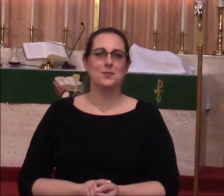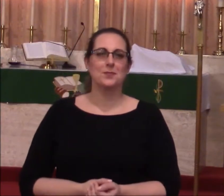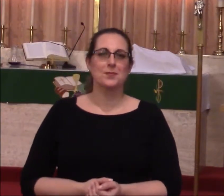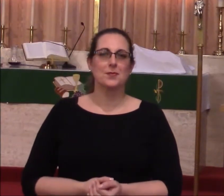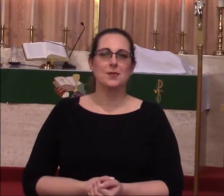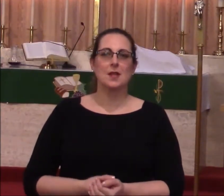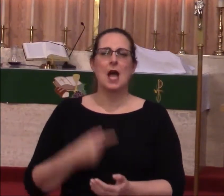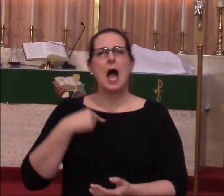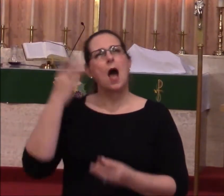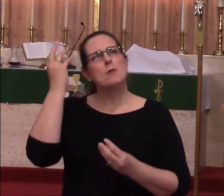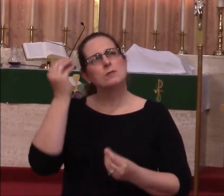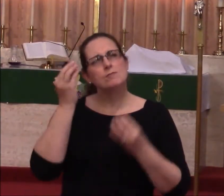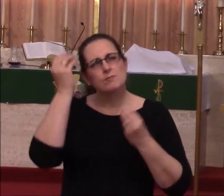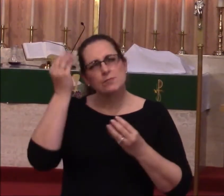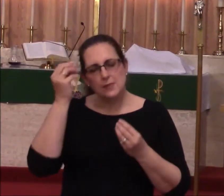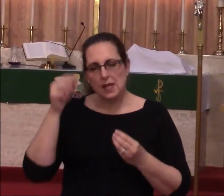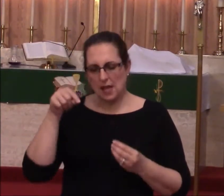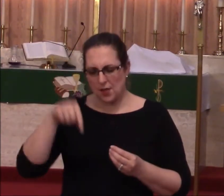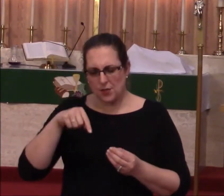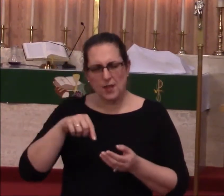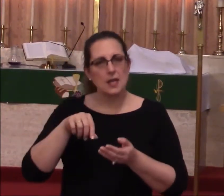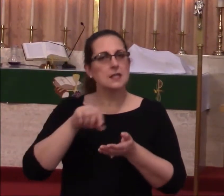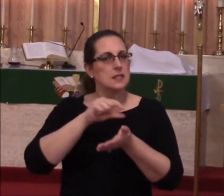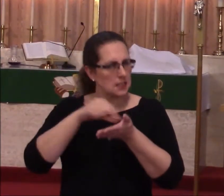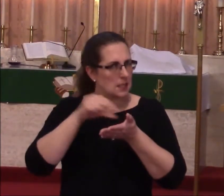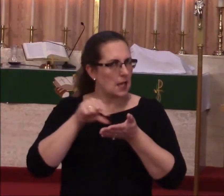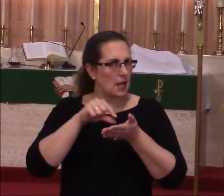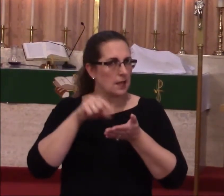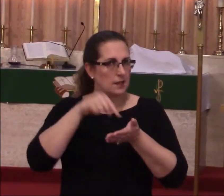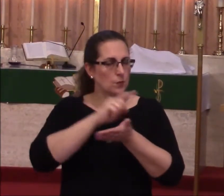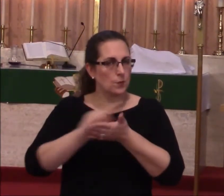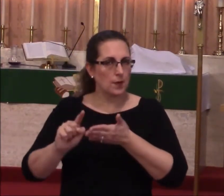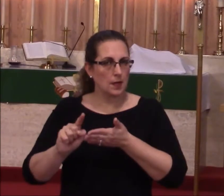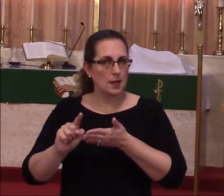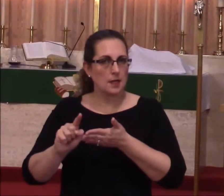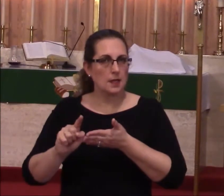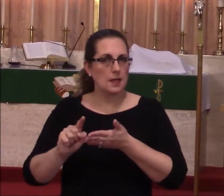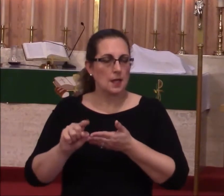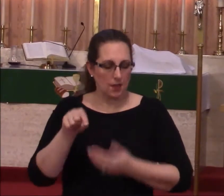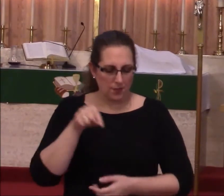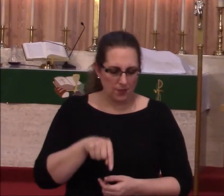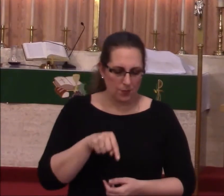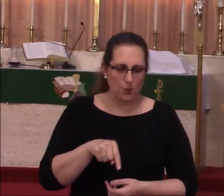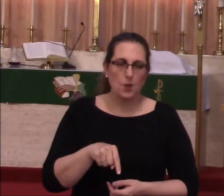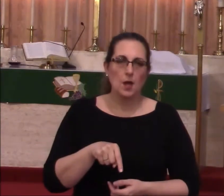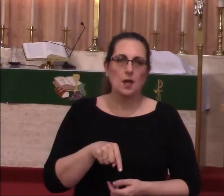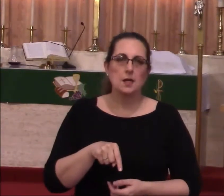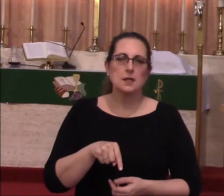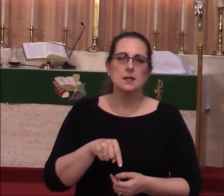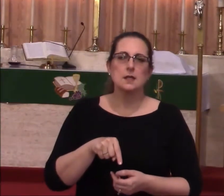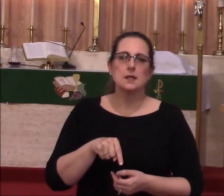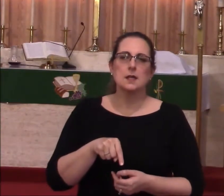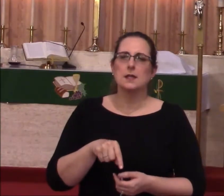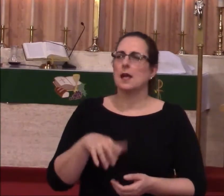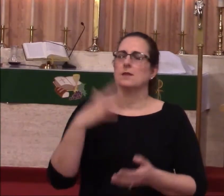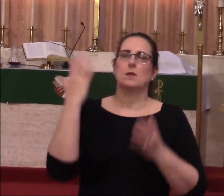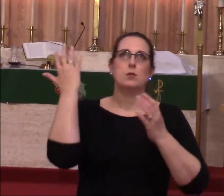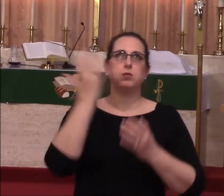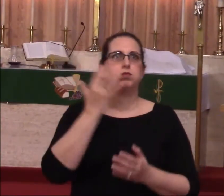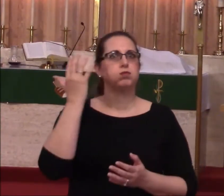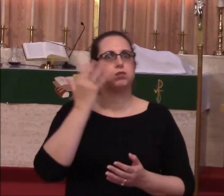As I was meditating on this blessed text this week, this is probably the richest chapter